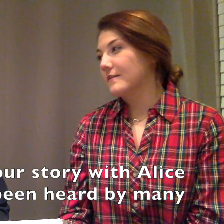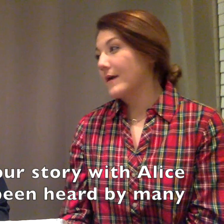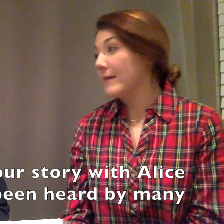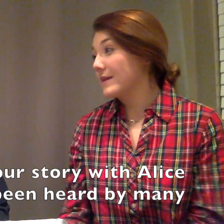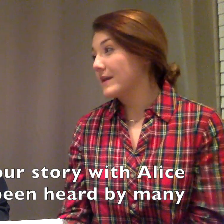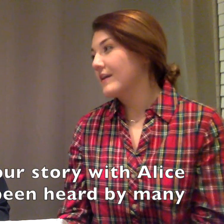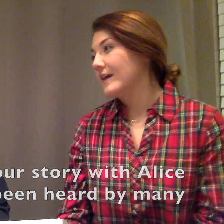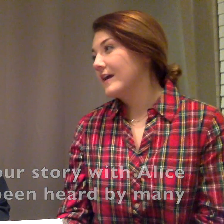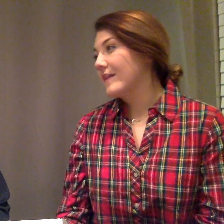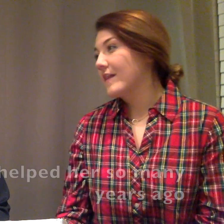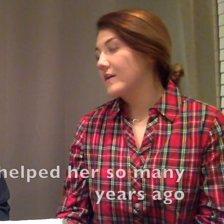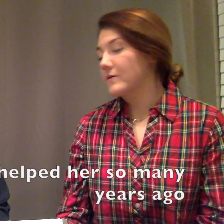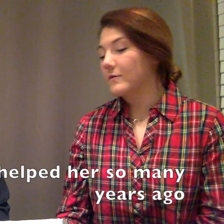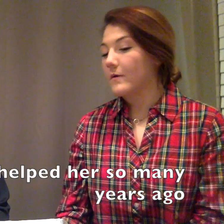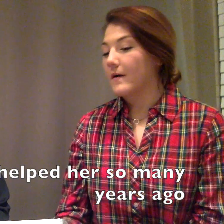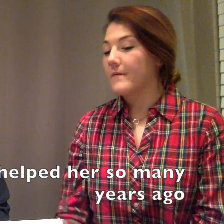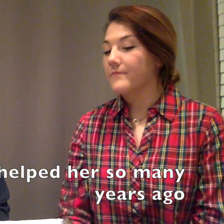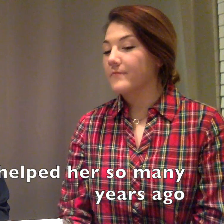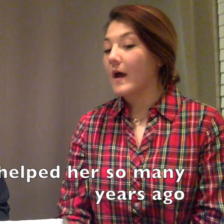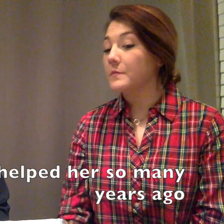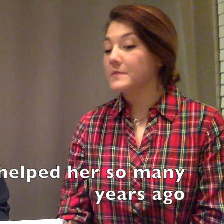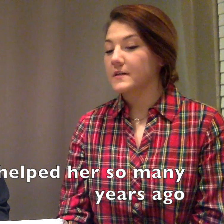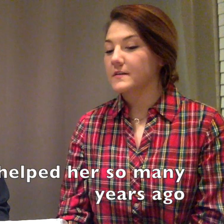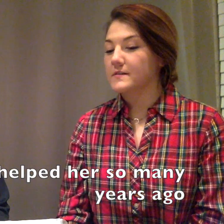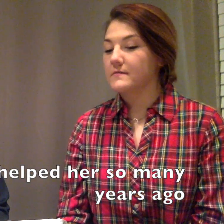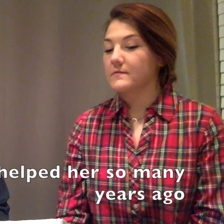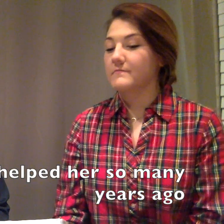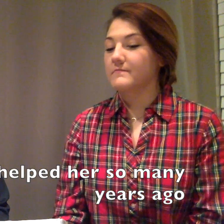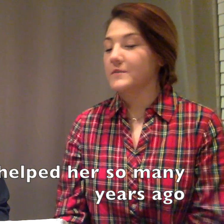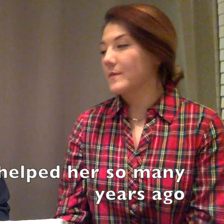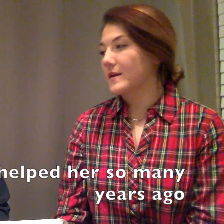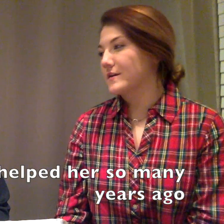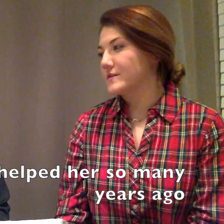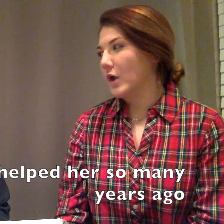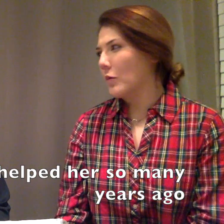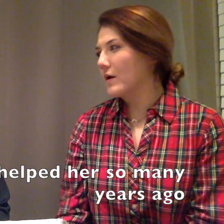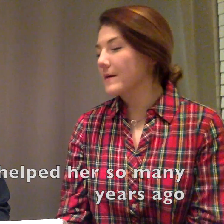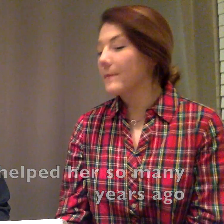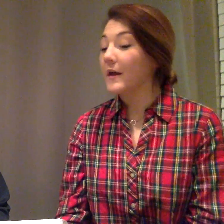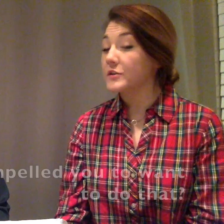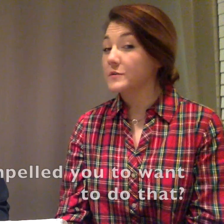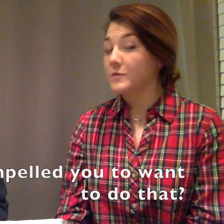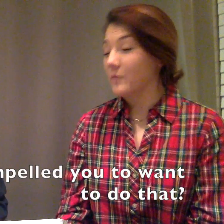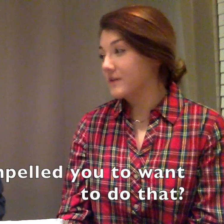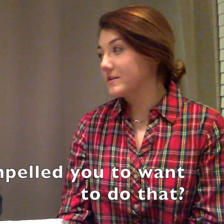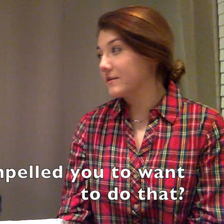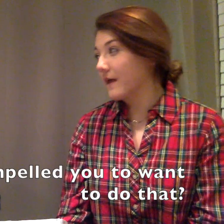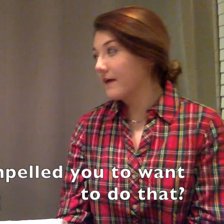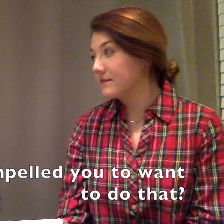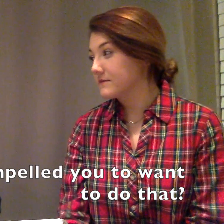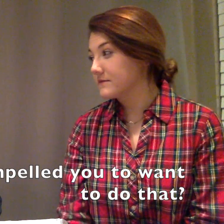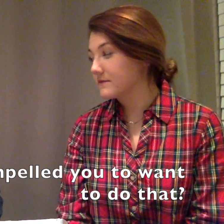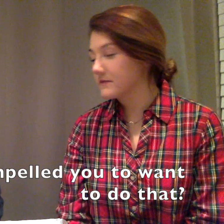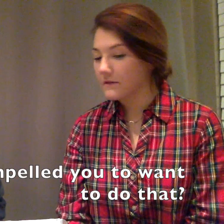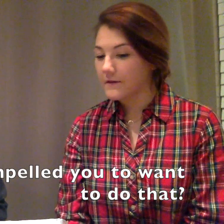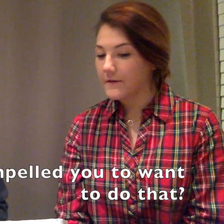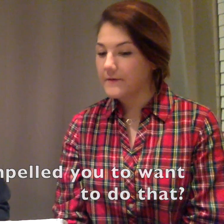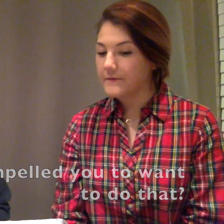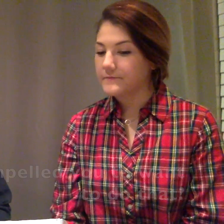by many, that you helped her so many years ago. What compelled you to want to do that? Well, I